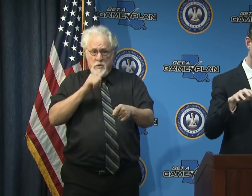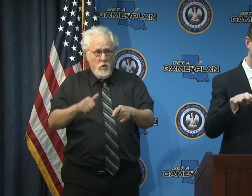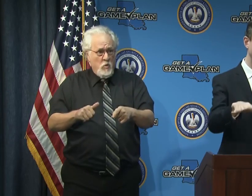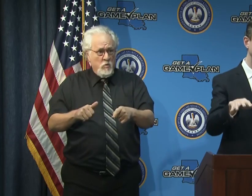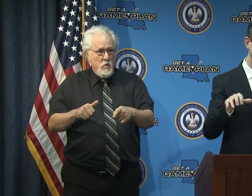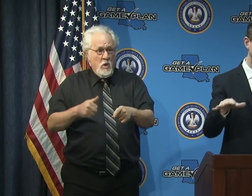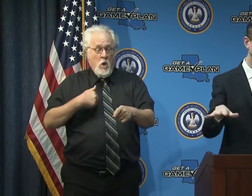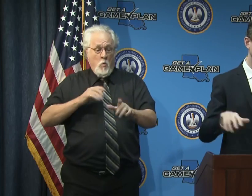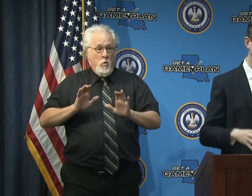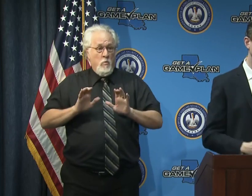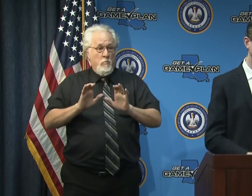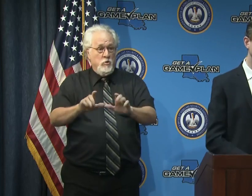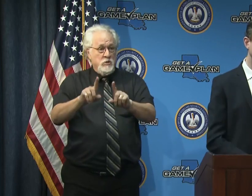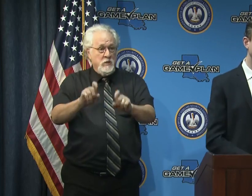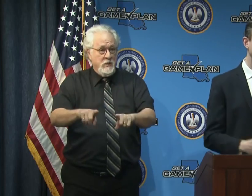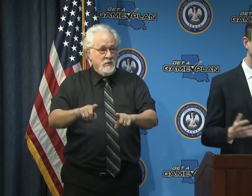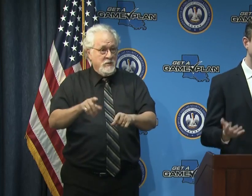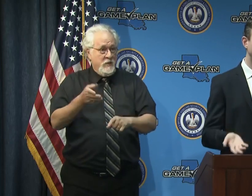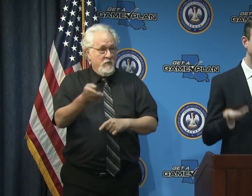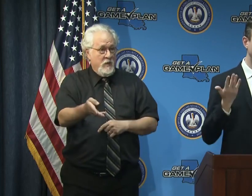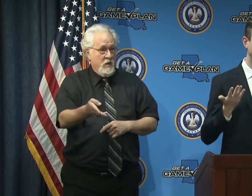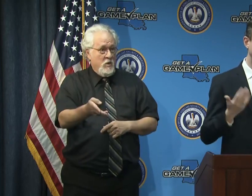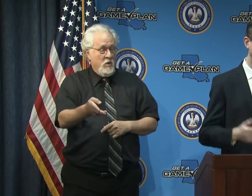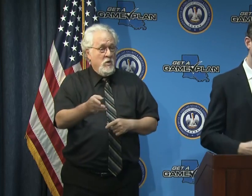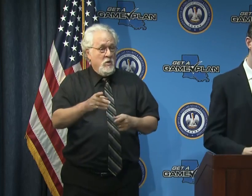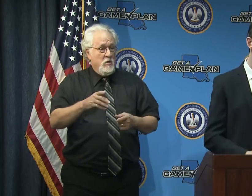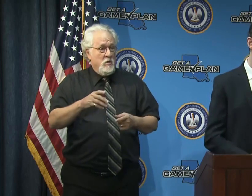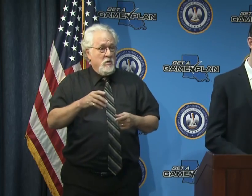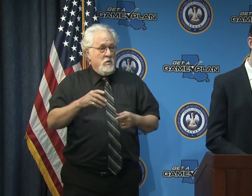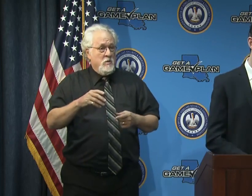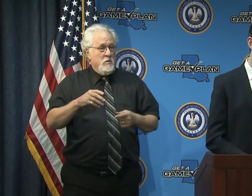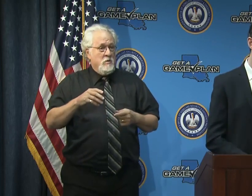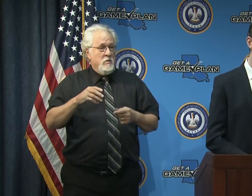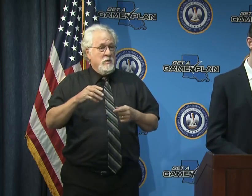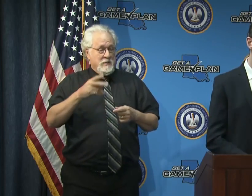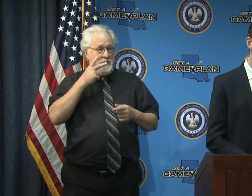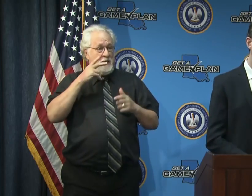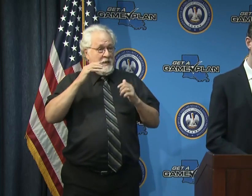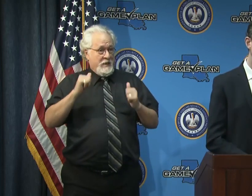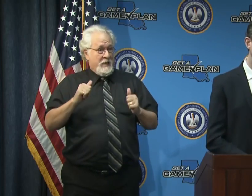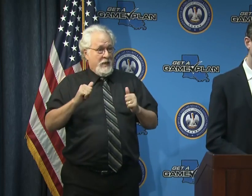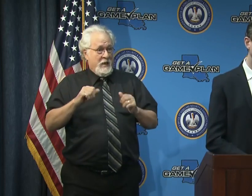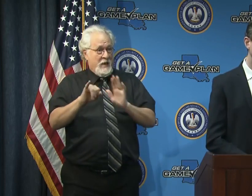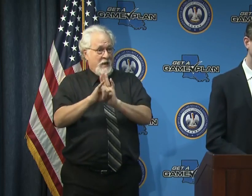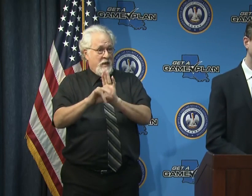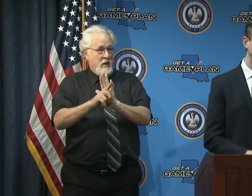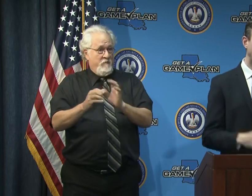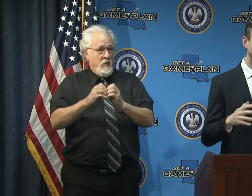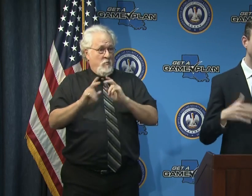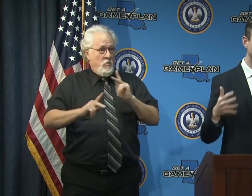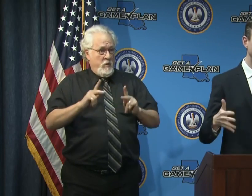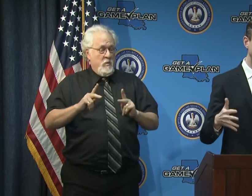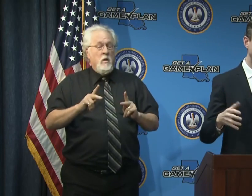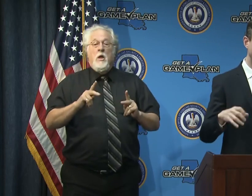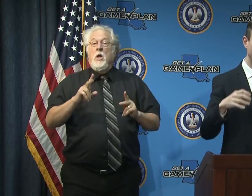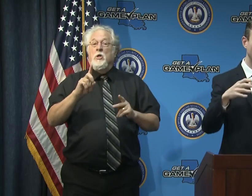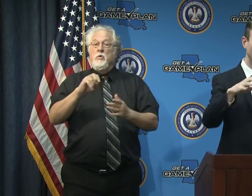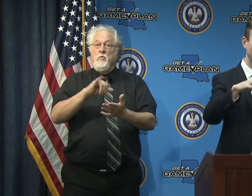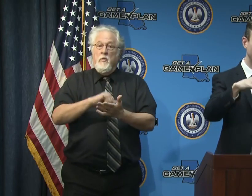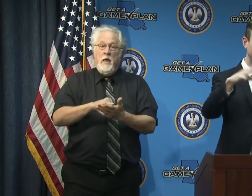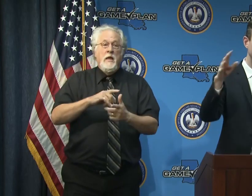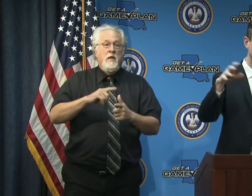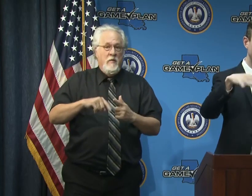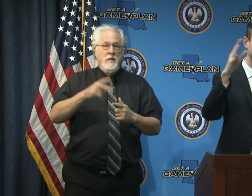we're you know pushing testing resources there to see if um uh if we can we can identify more people as we do that